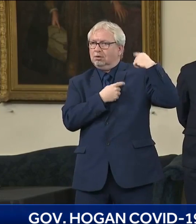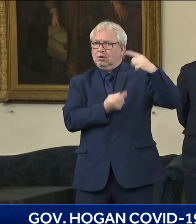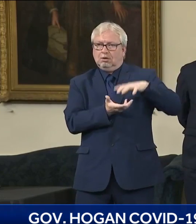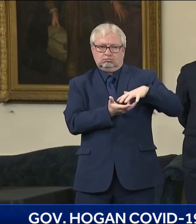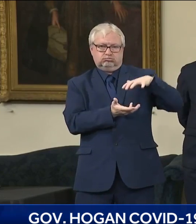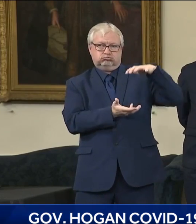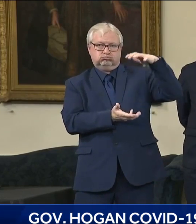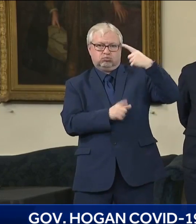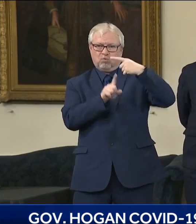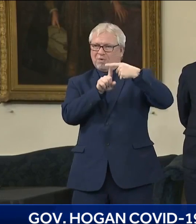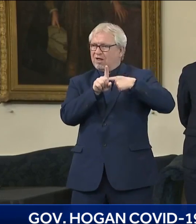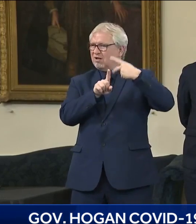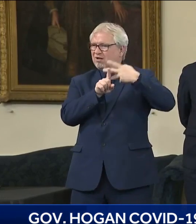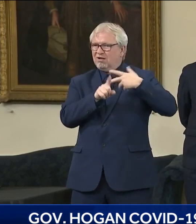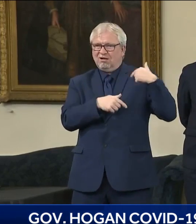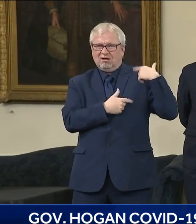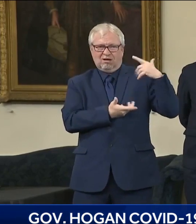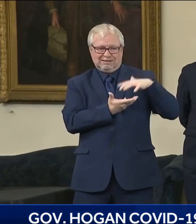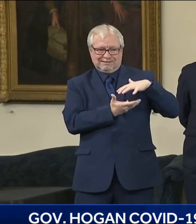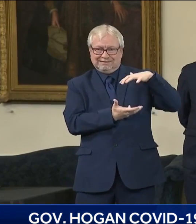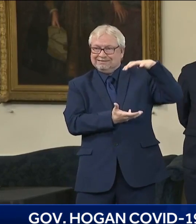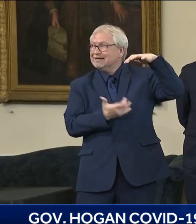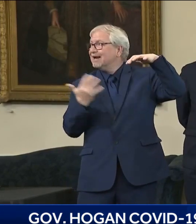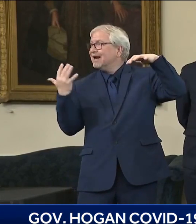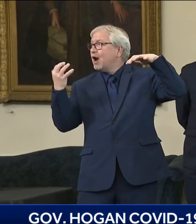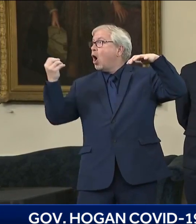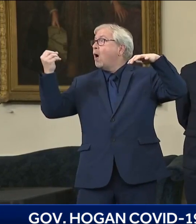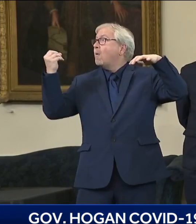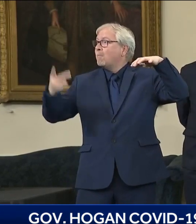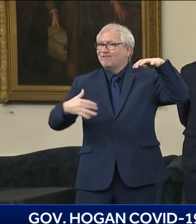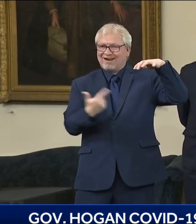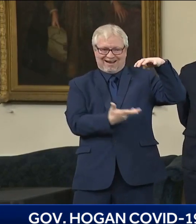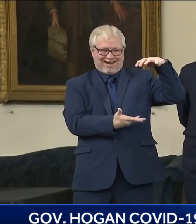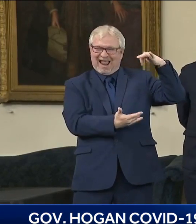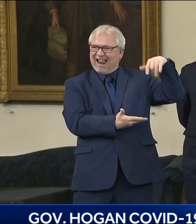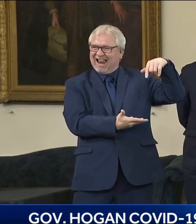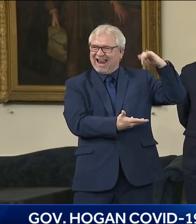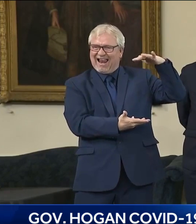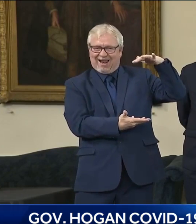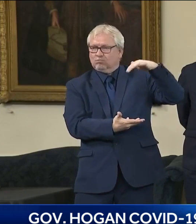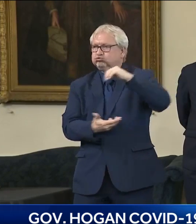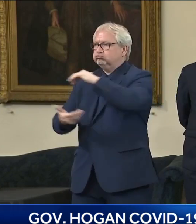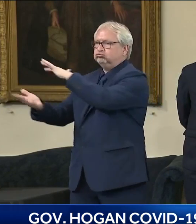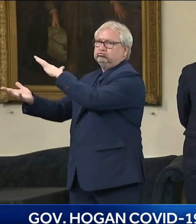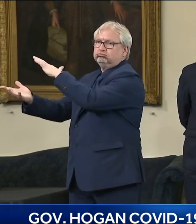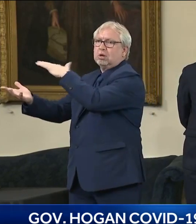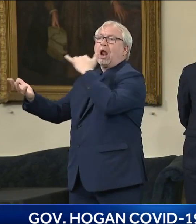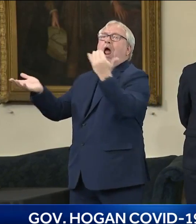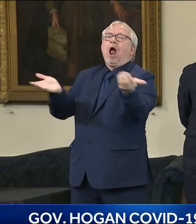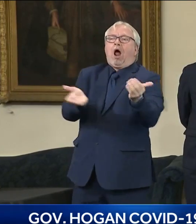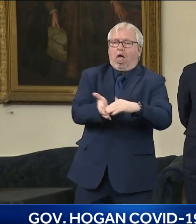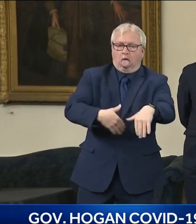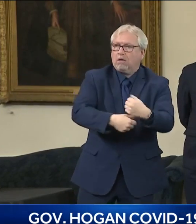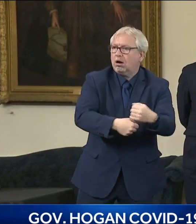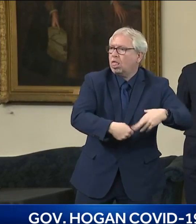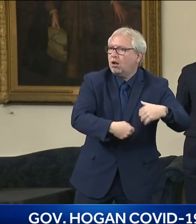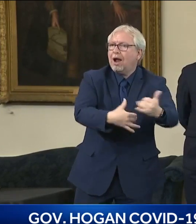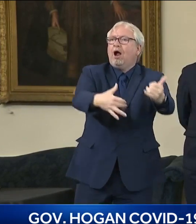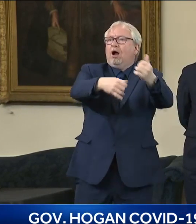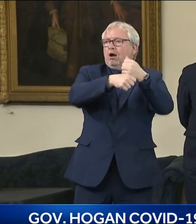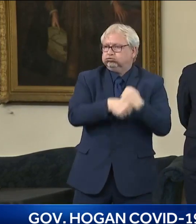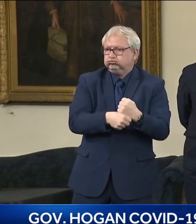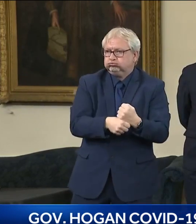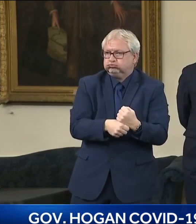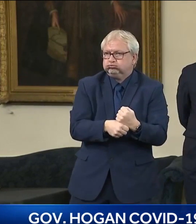one week. And now they have to catch back up again. And they just wouldn't have any more. The next shipment won't come for another 18